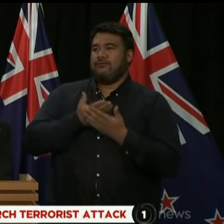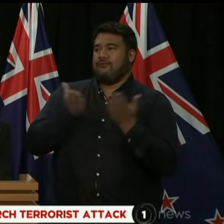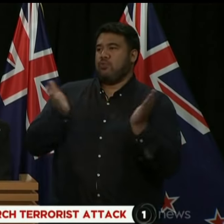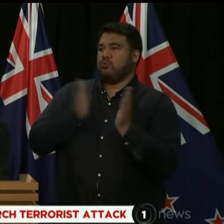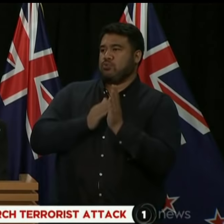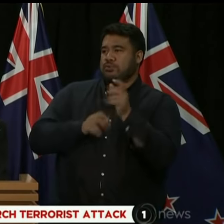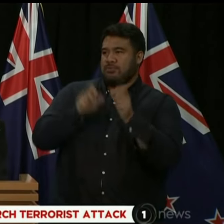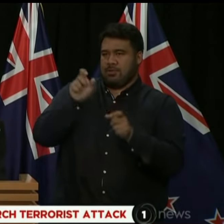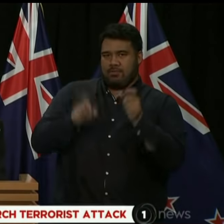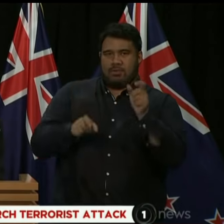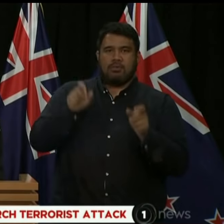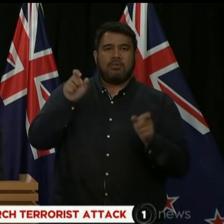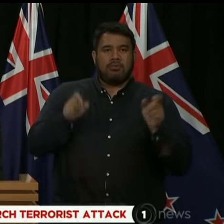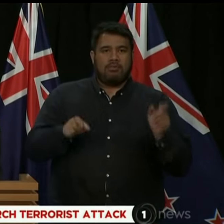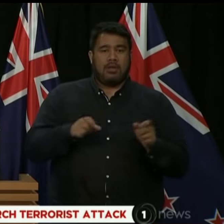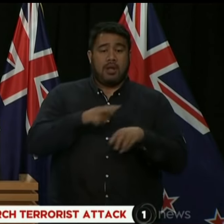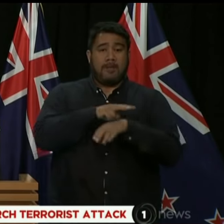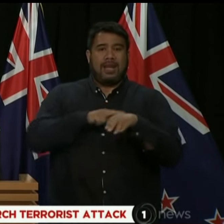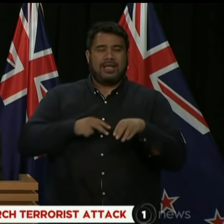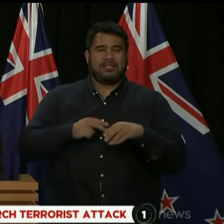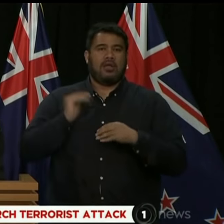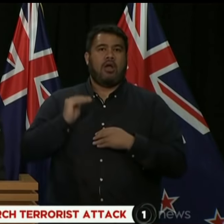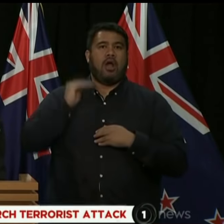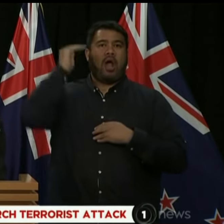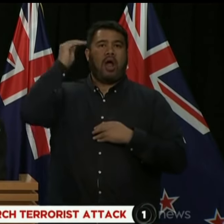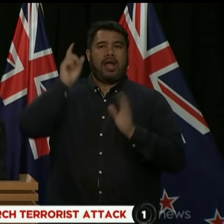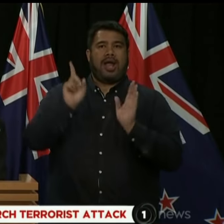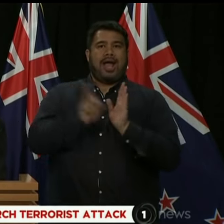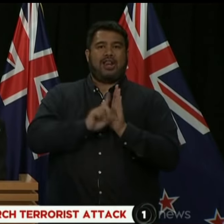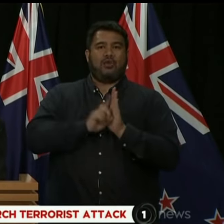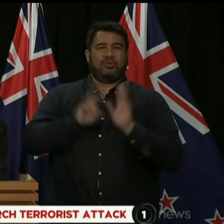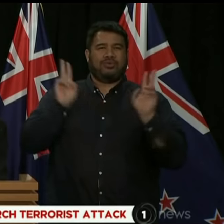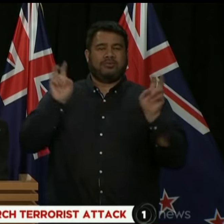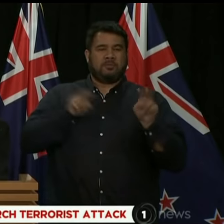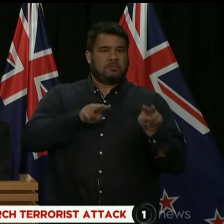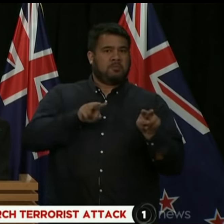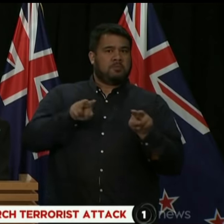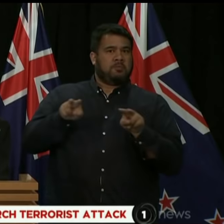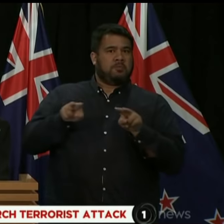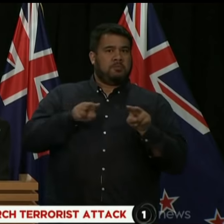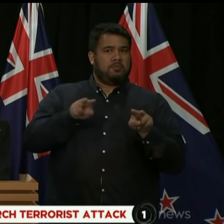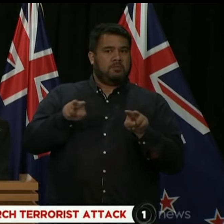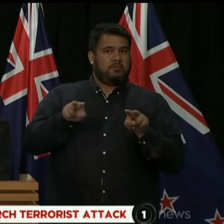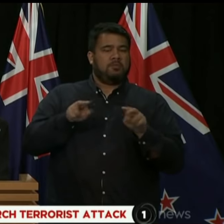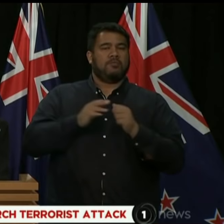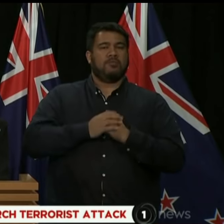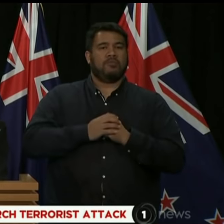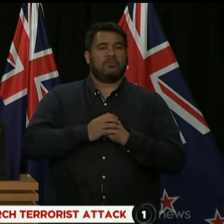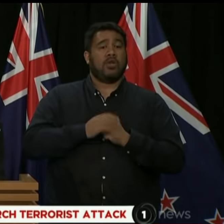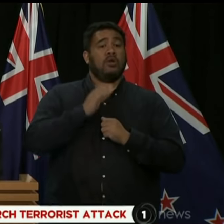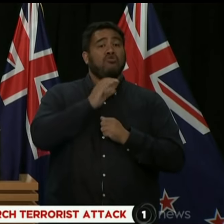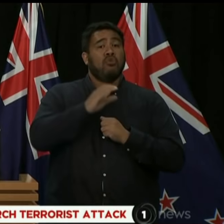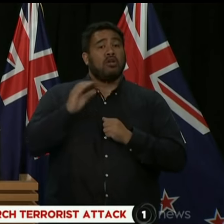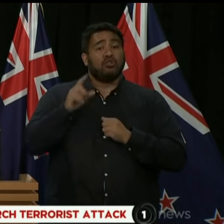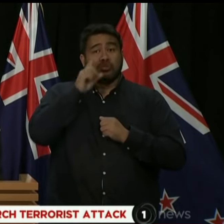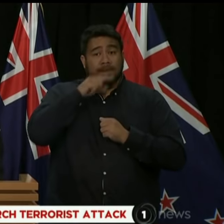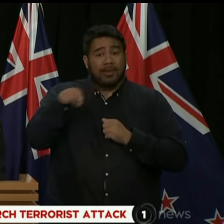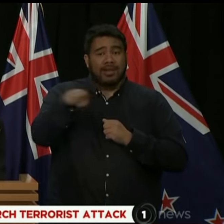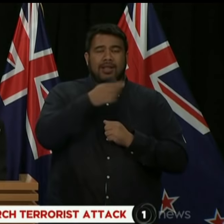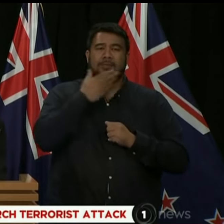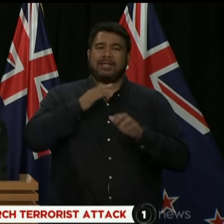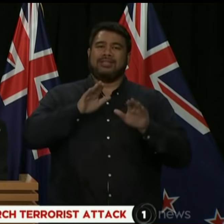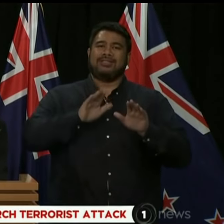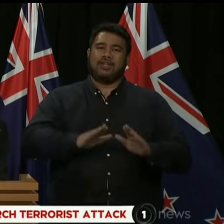Zealand police remain on high alert. Christchurch residents are strongly urged to stay home if